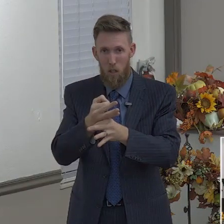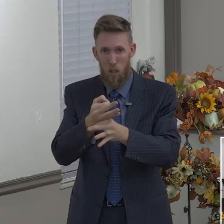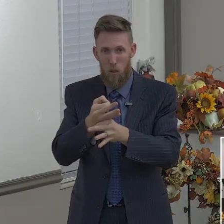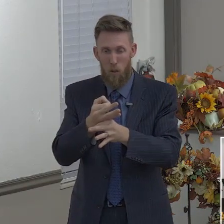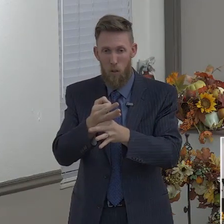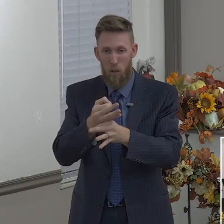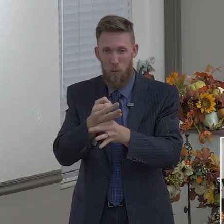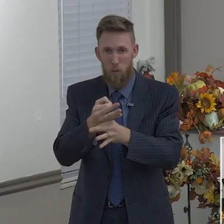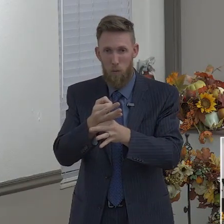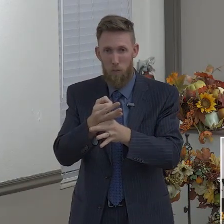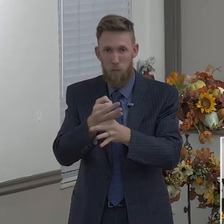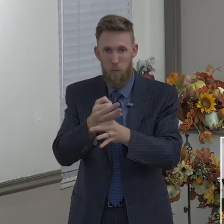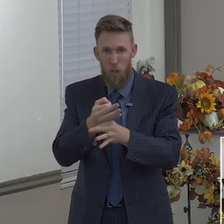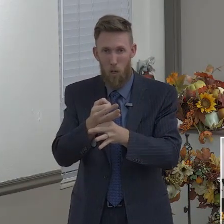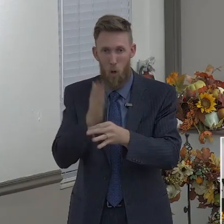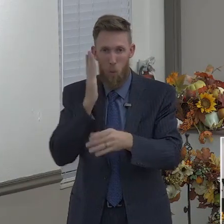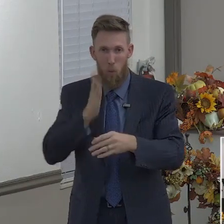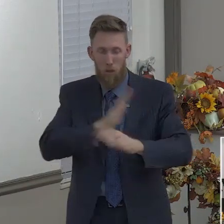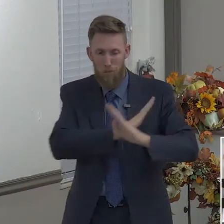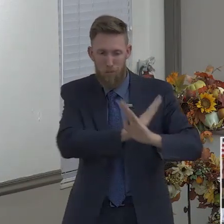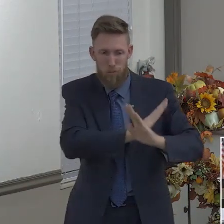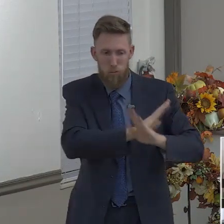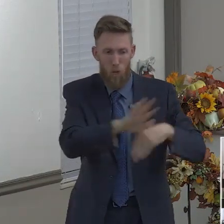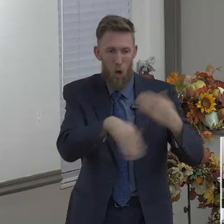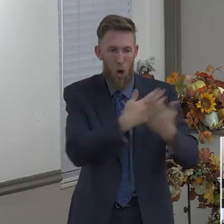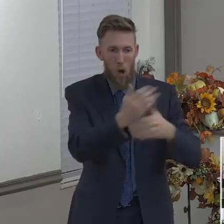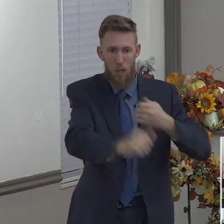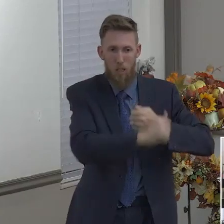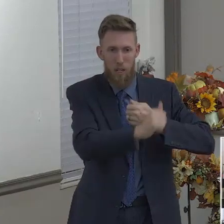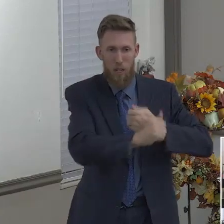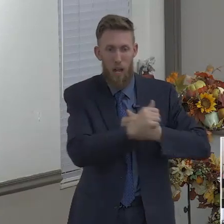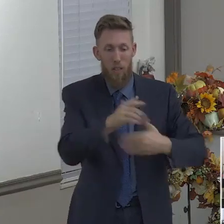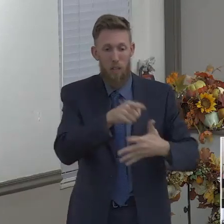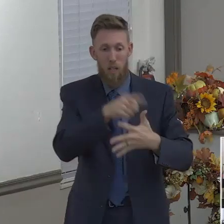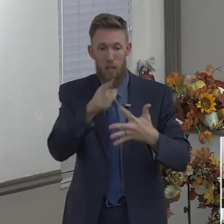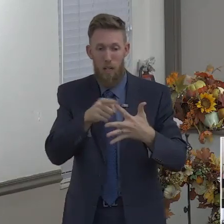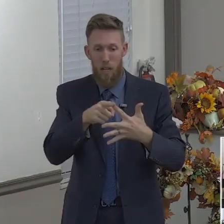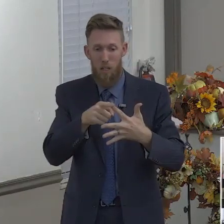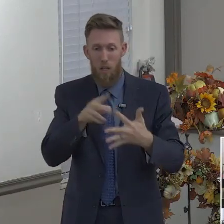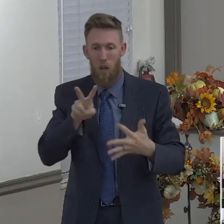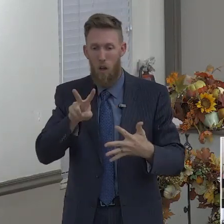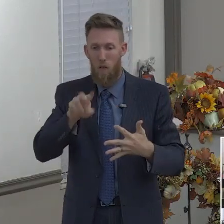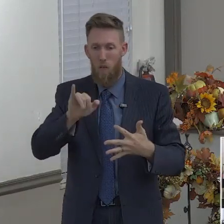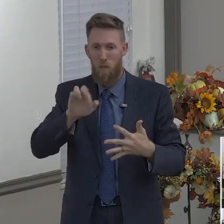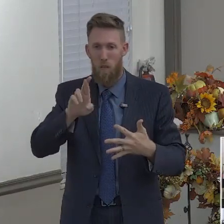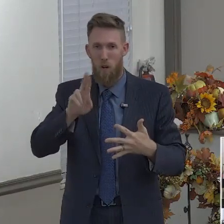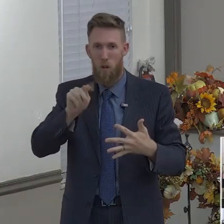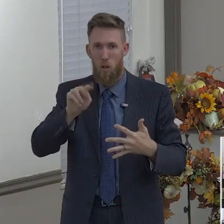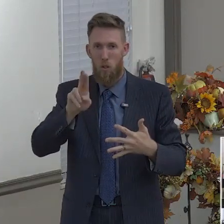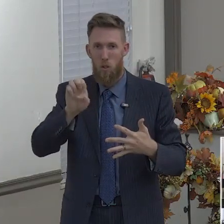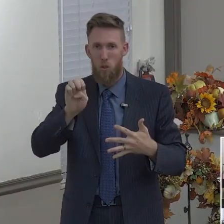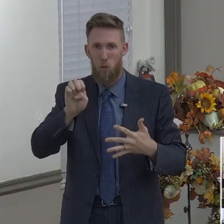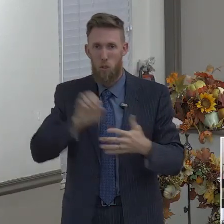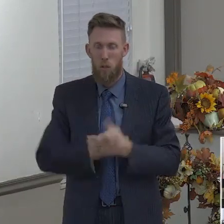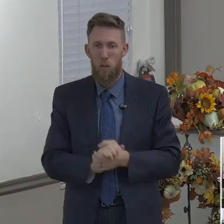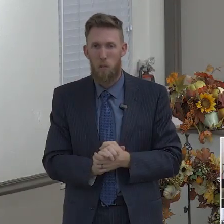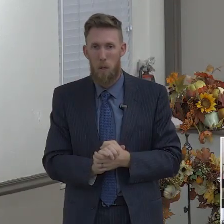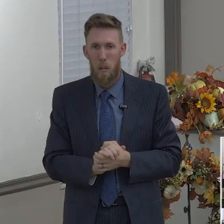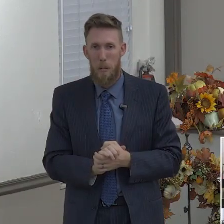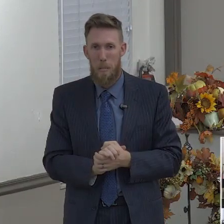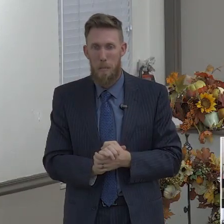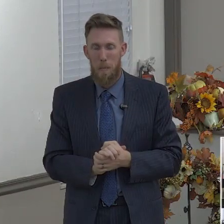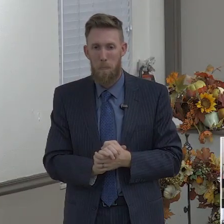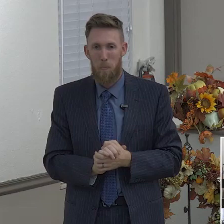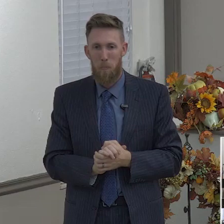Next is virtue. Mr. Seth, would you come up here, please? Seth, stand right next to, is that right here? And so